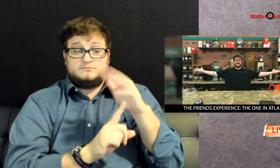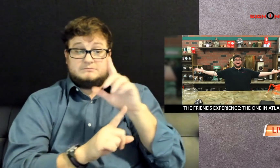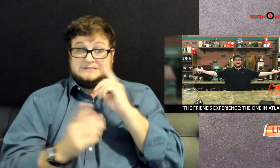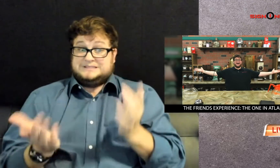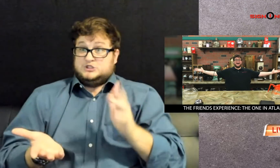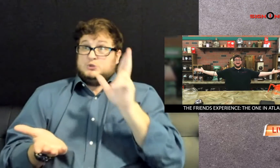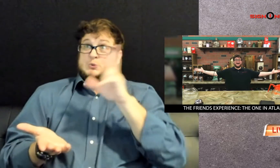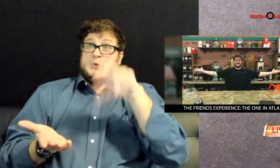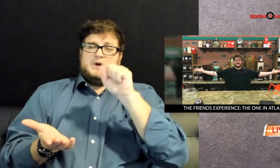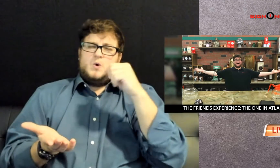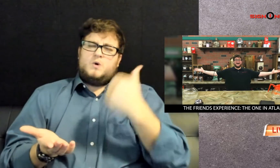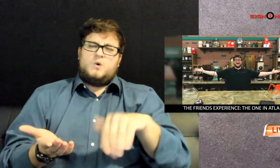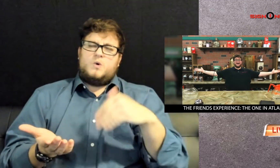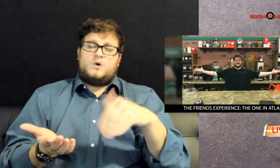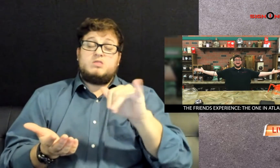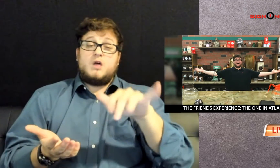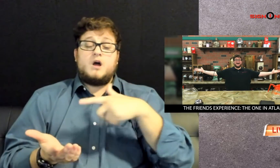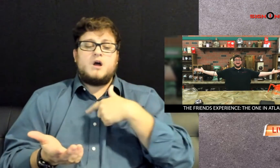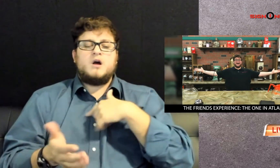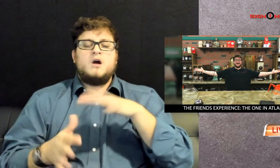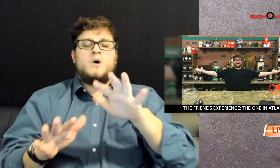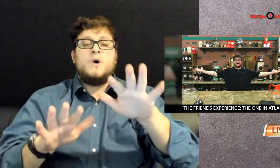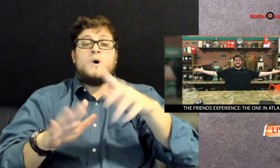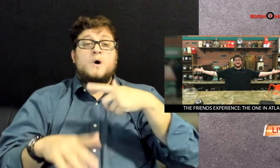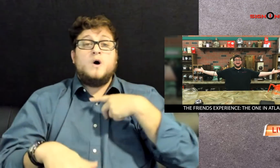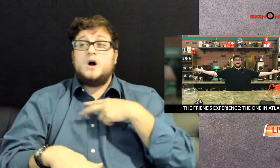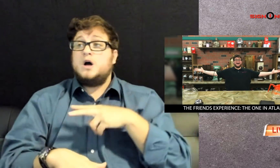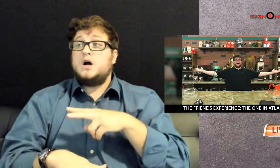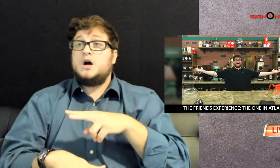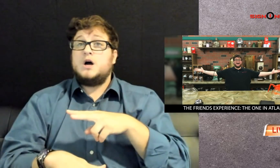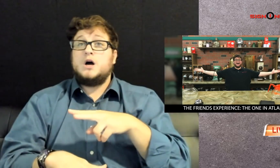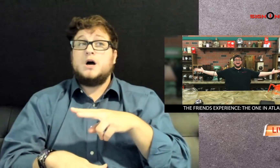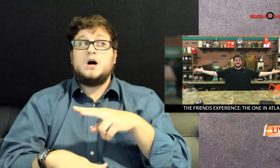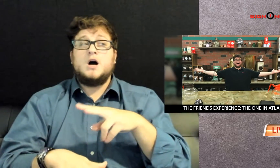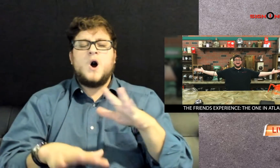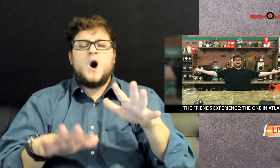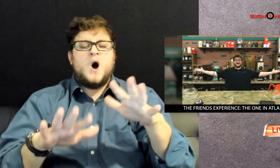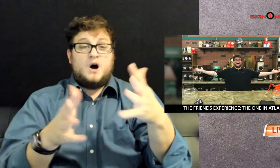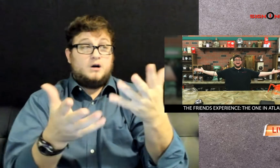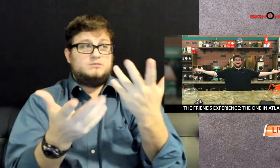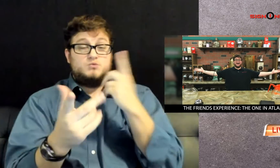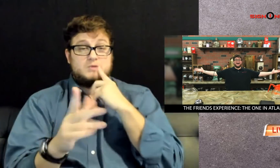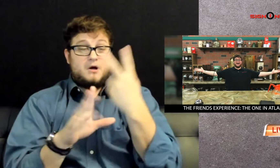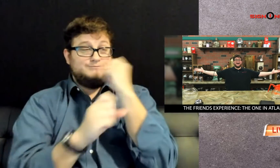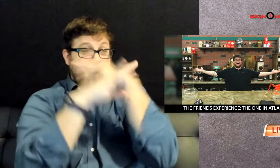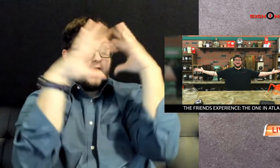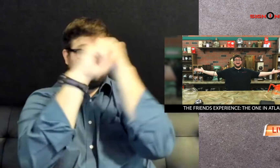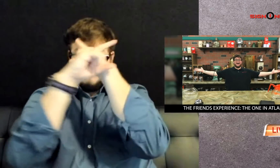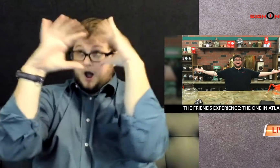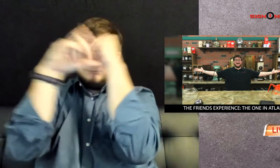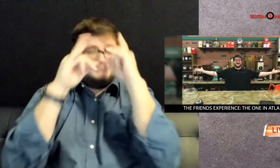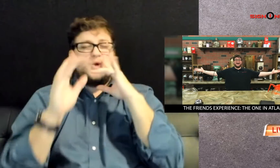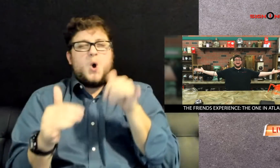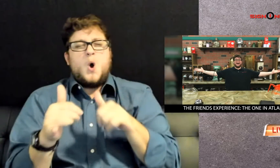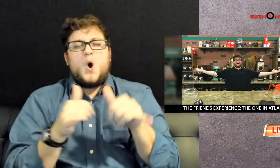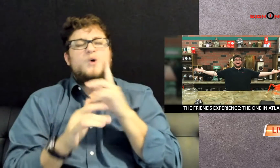sitcom in American television history. It was awesome.